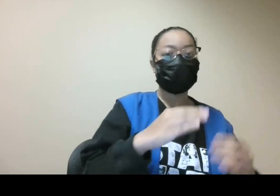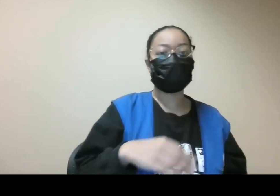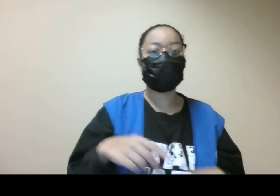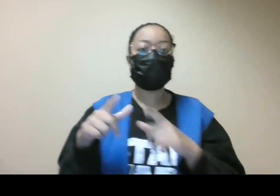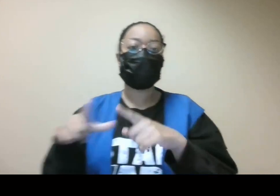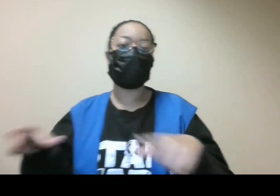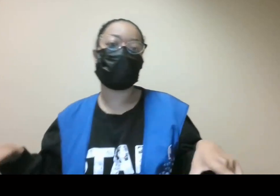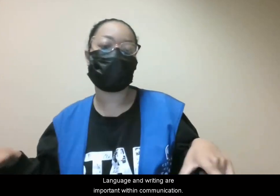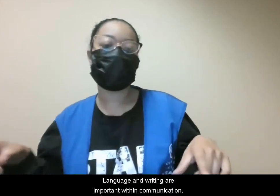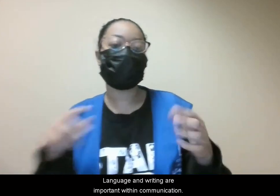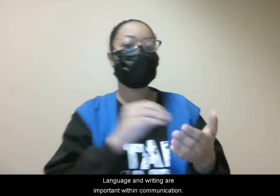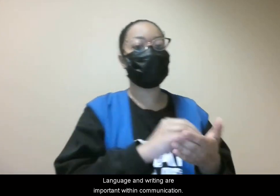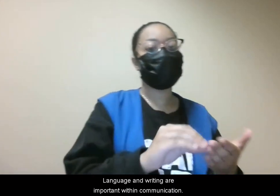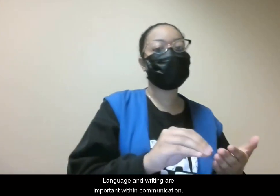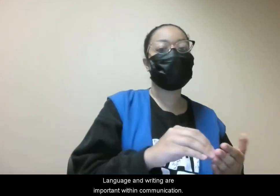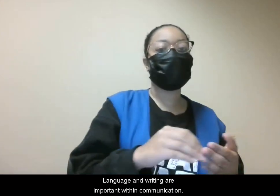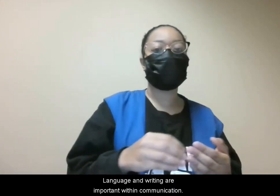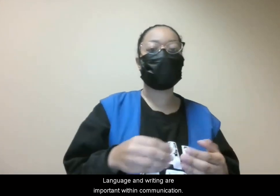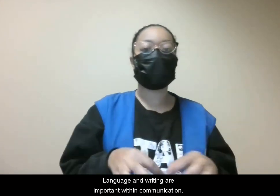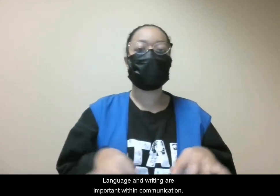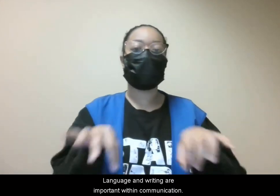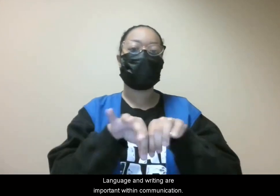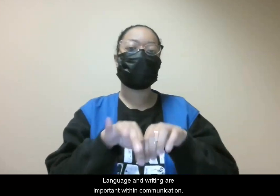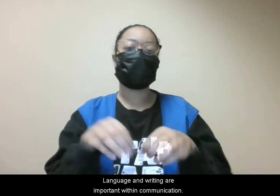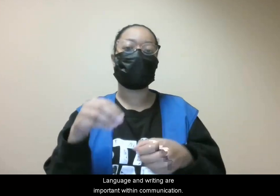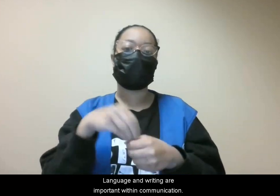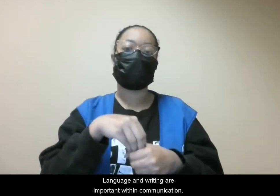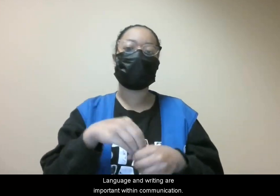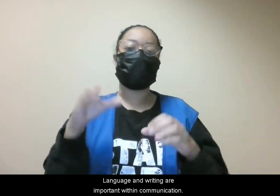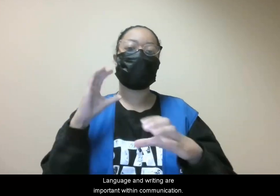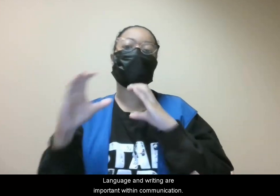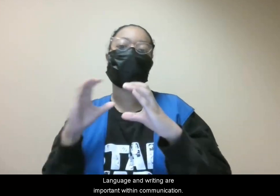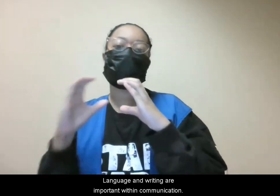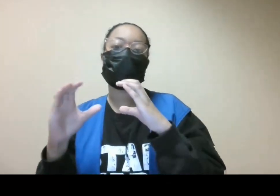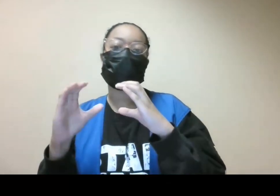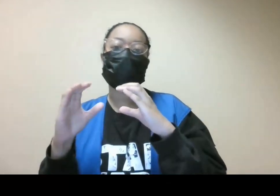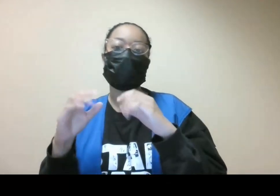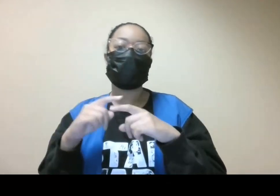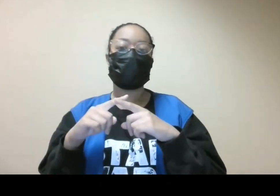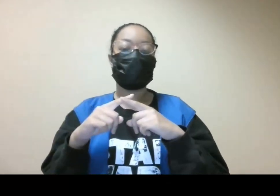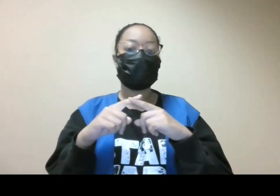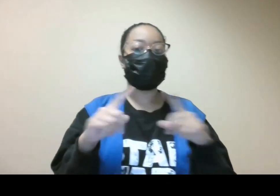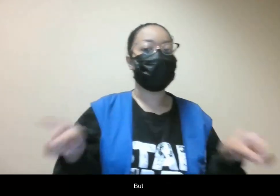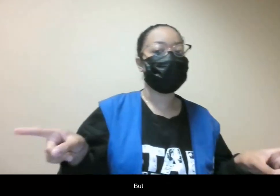Language and writing are important within communication, but